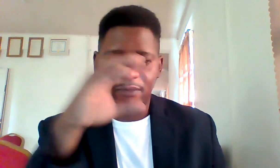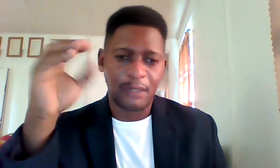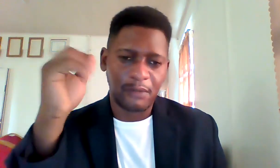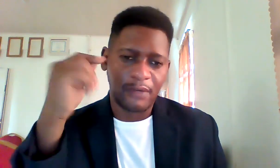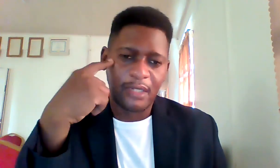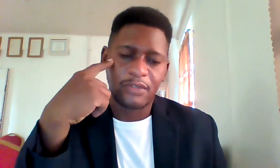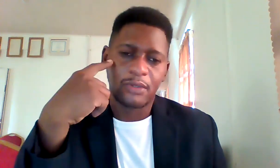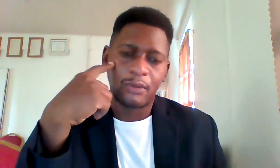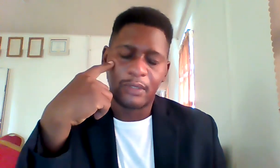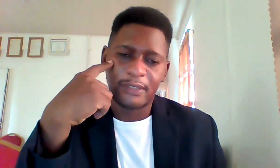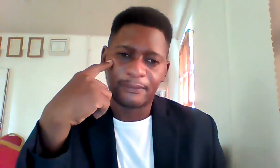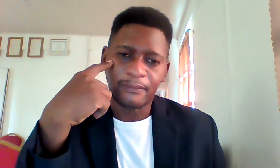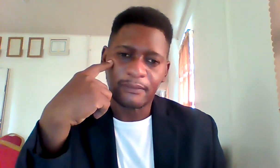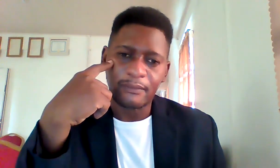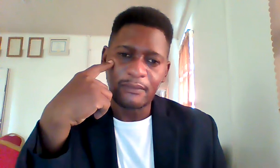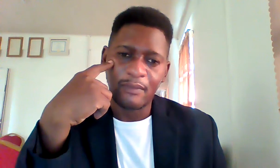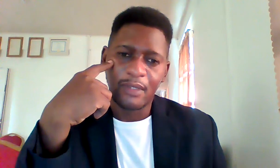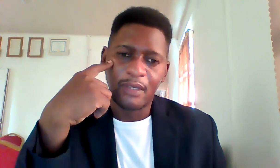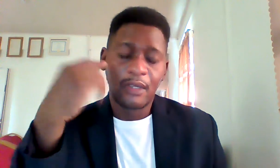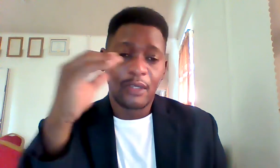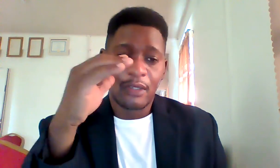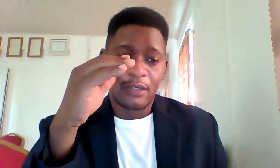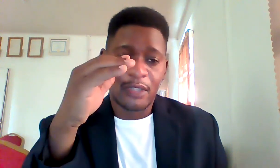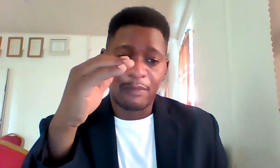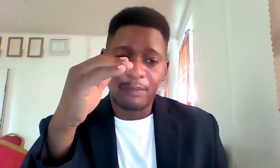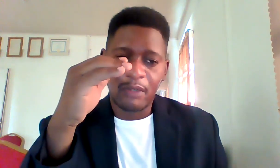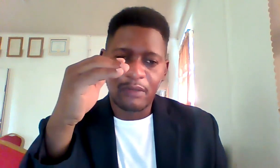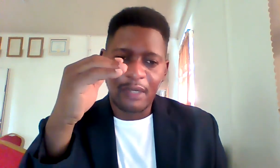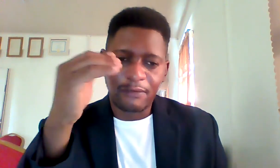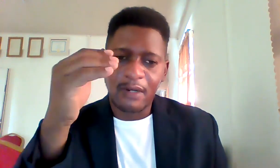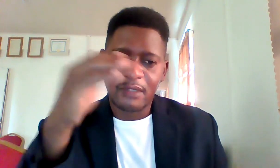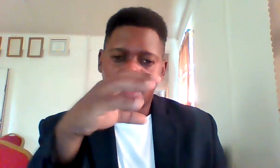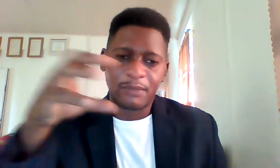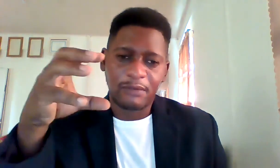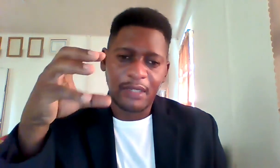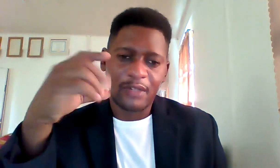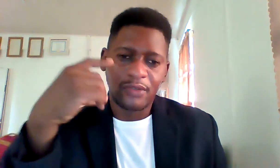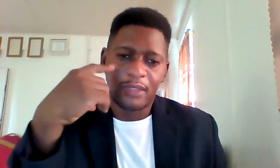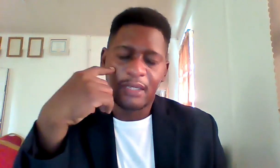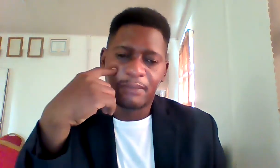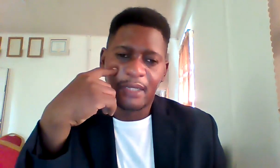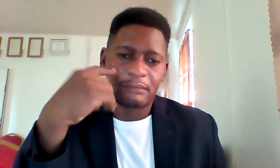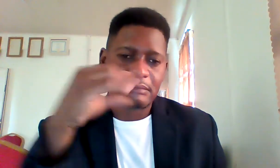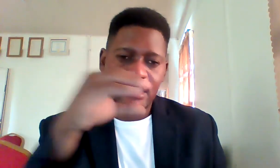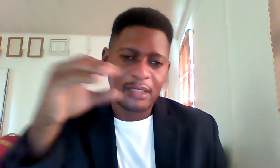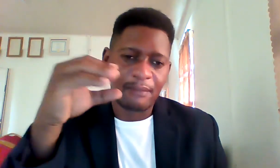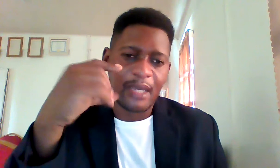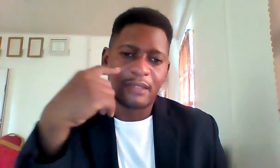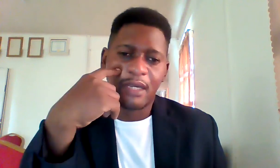develop your financial goals some of you may go that far to set up your financial game plan timeline the